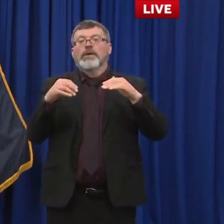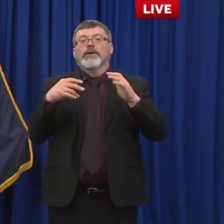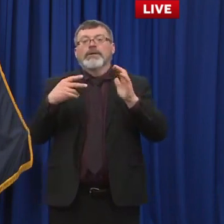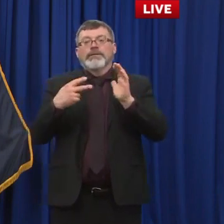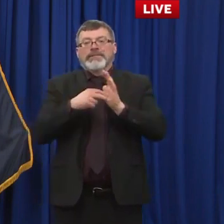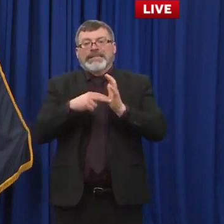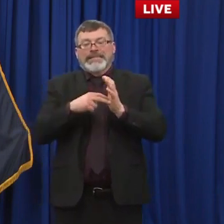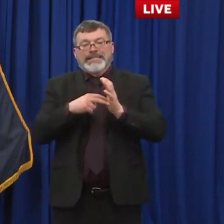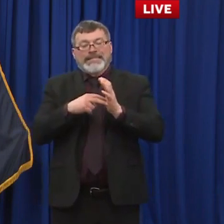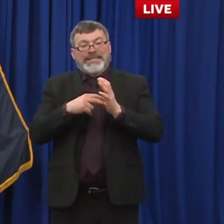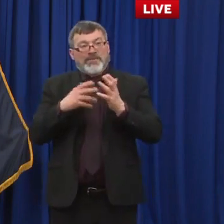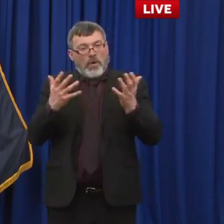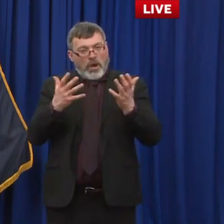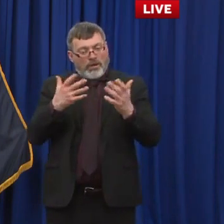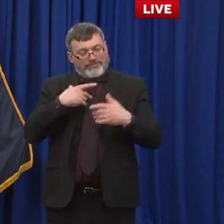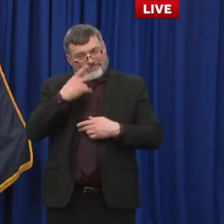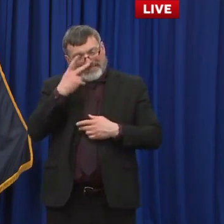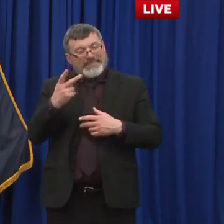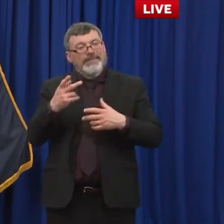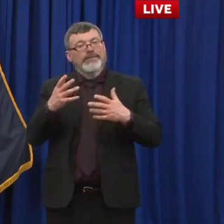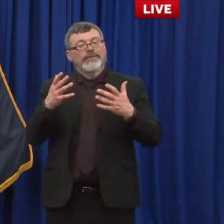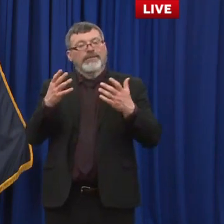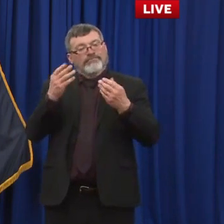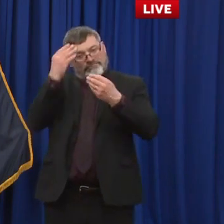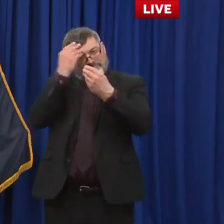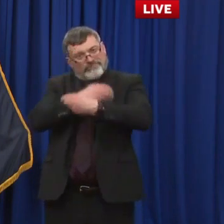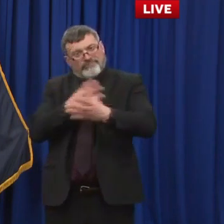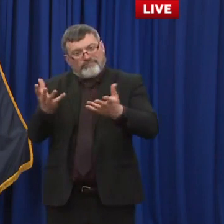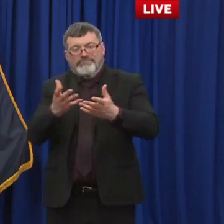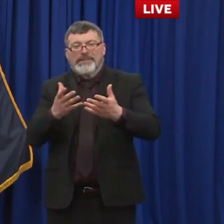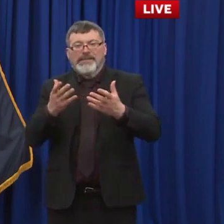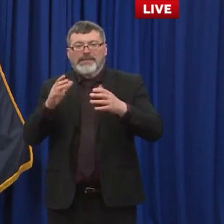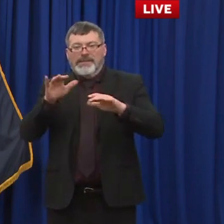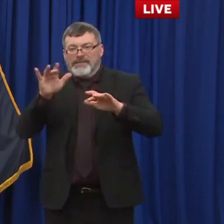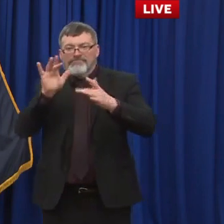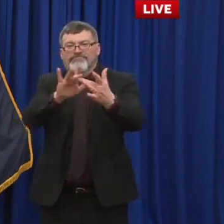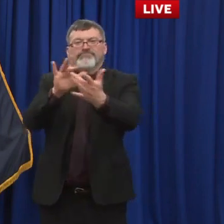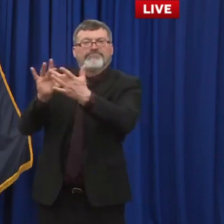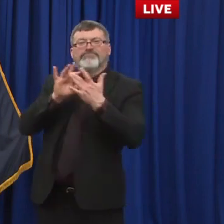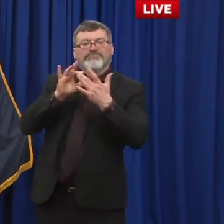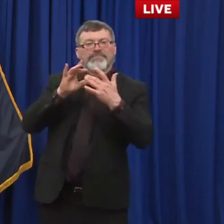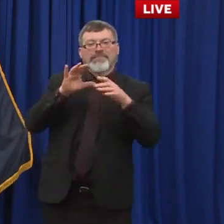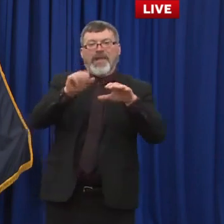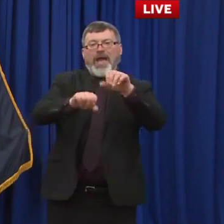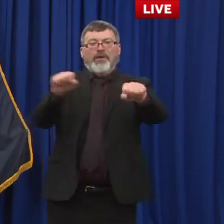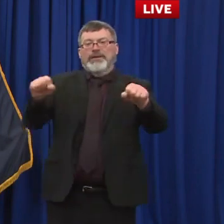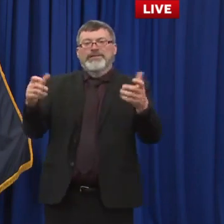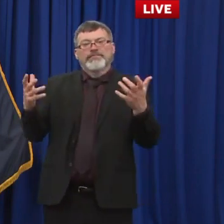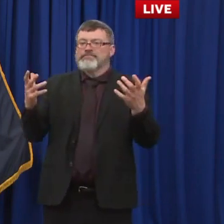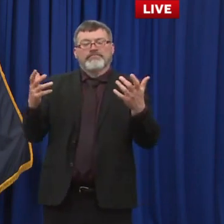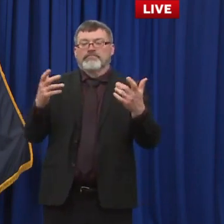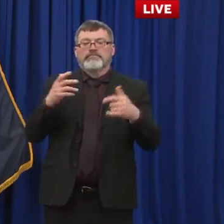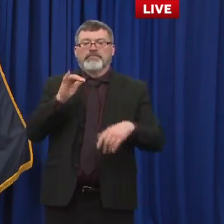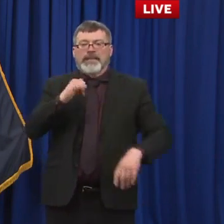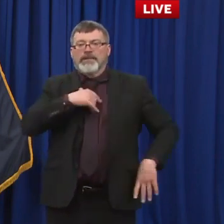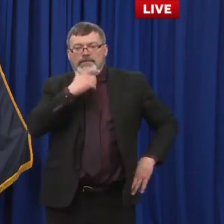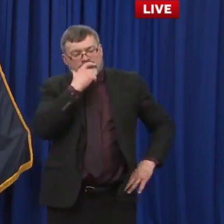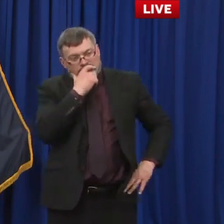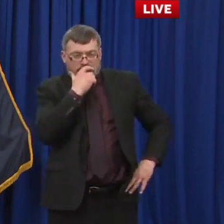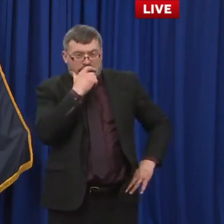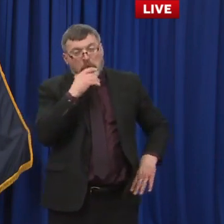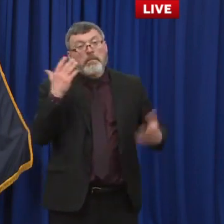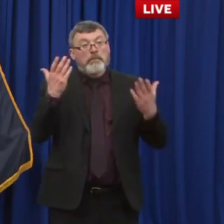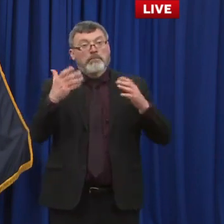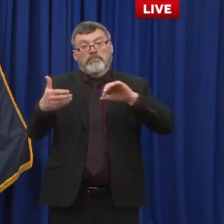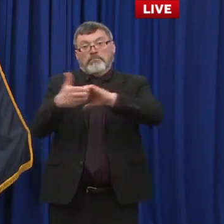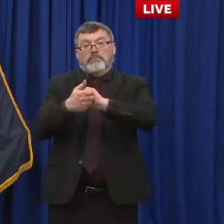be doing clinic events in partnership with a soup kitchen or a homeless shelter or and might be